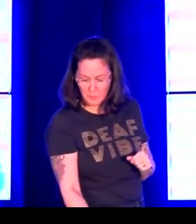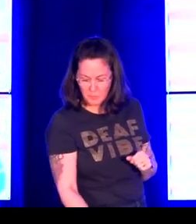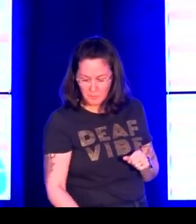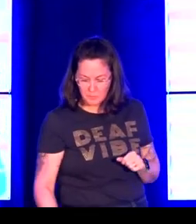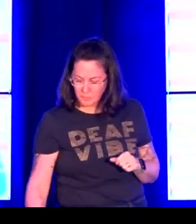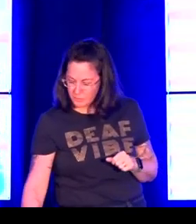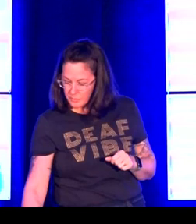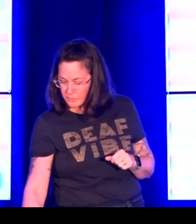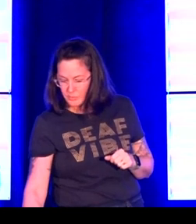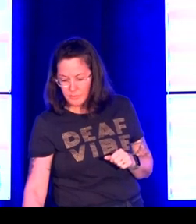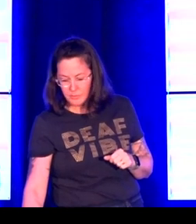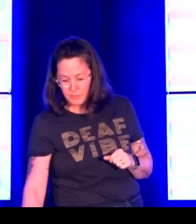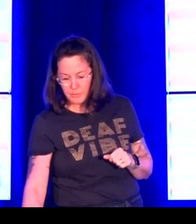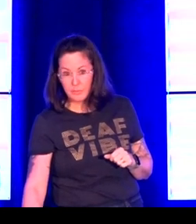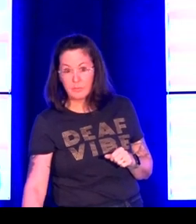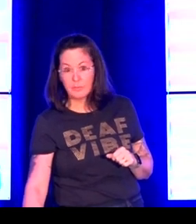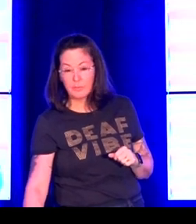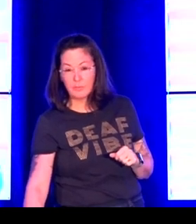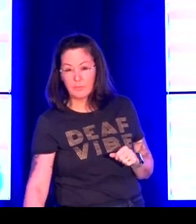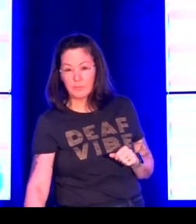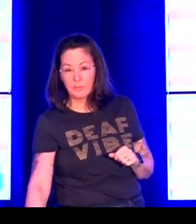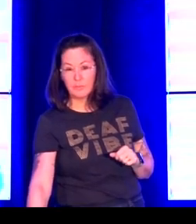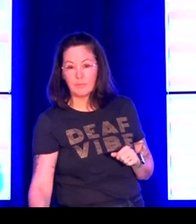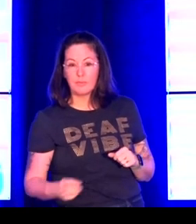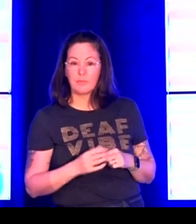see how I have to think about that a lot in terms of representation.